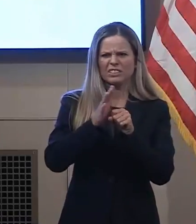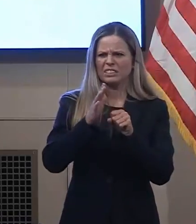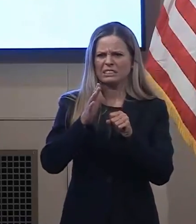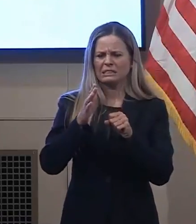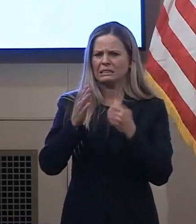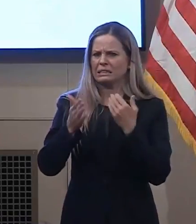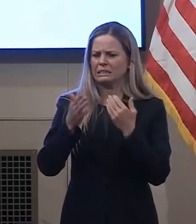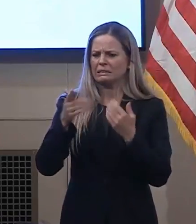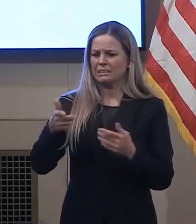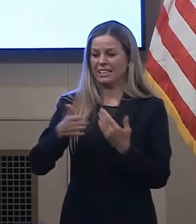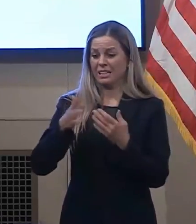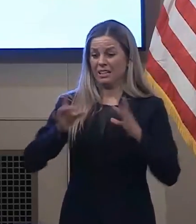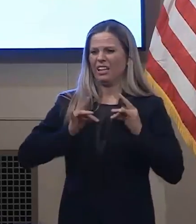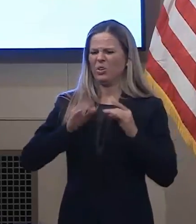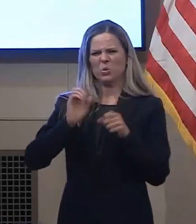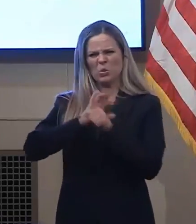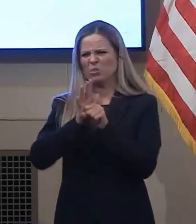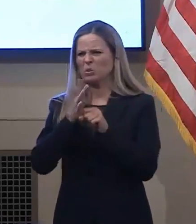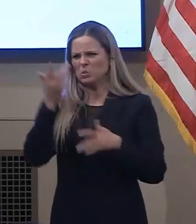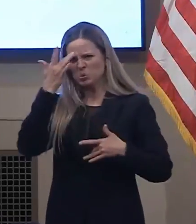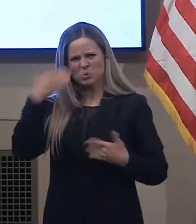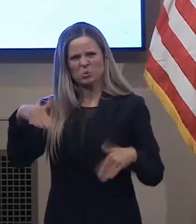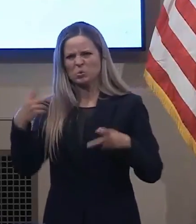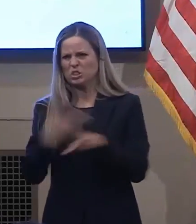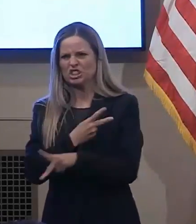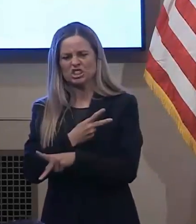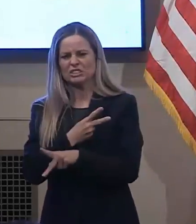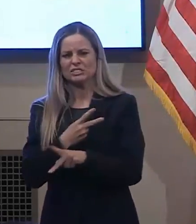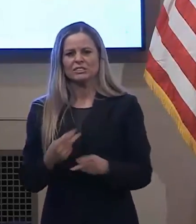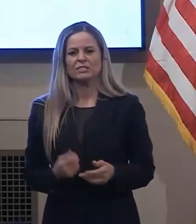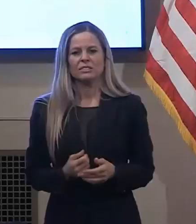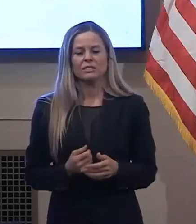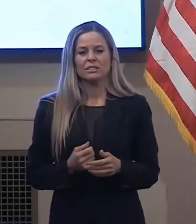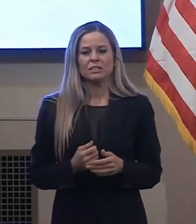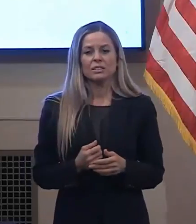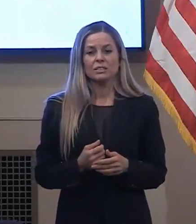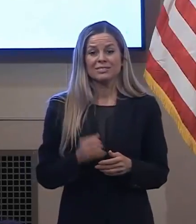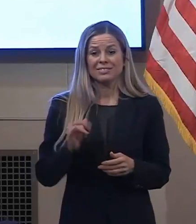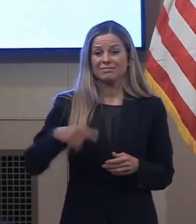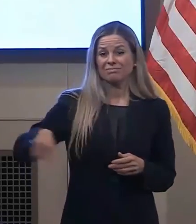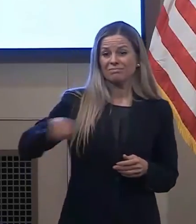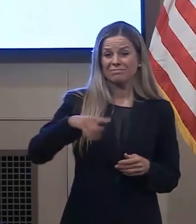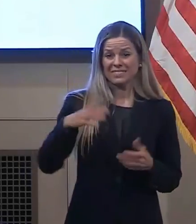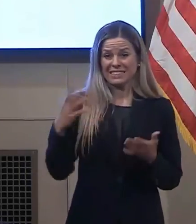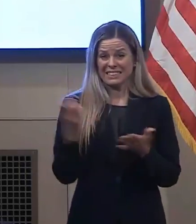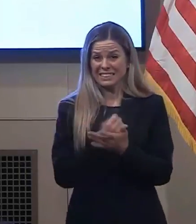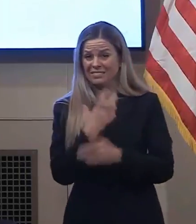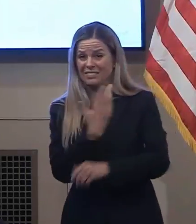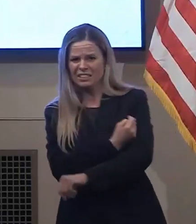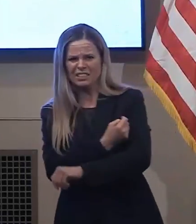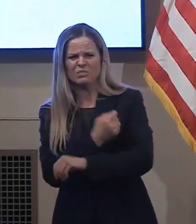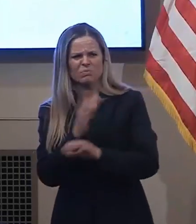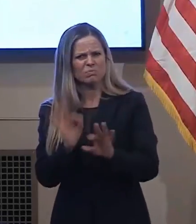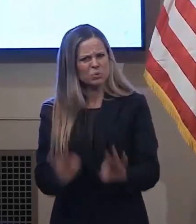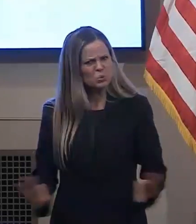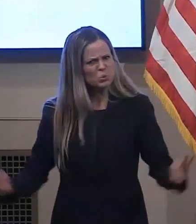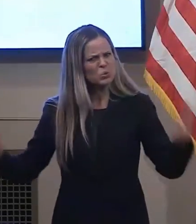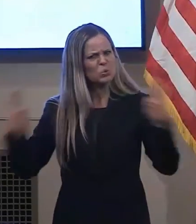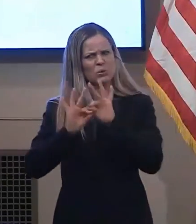Vaccinating our most at-risk neighbors is key to preventing serious illness and deaths related to COVID-19.